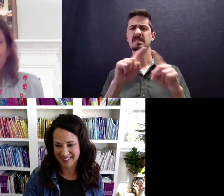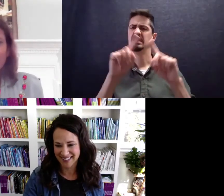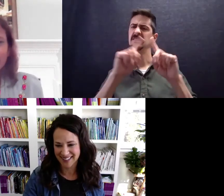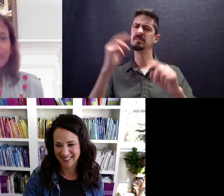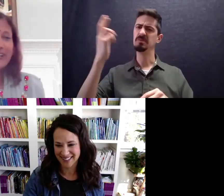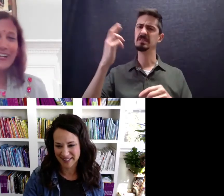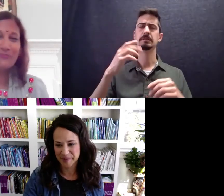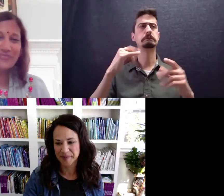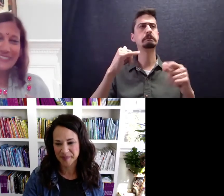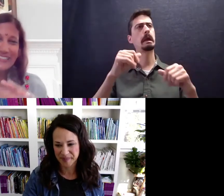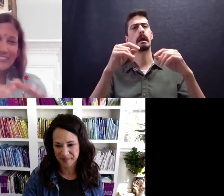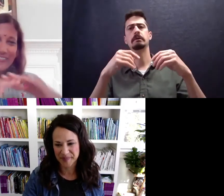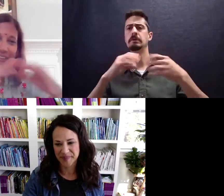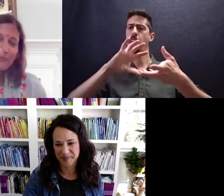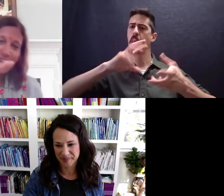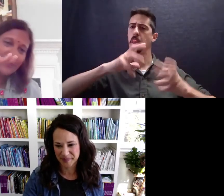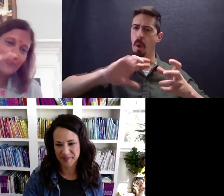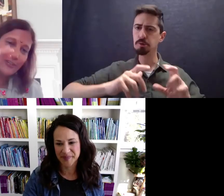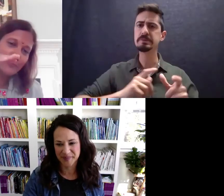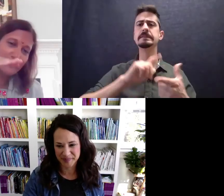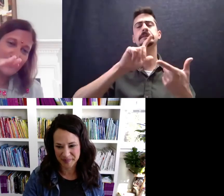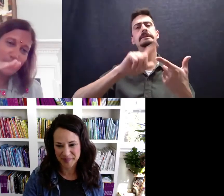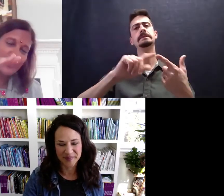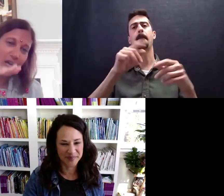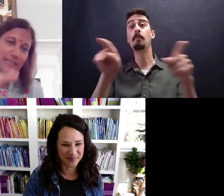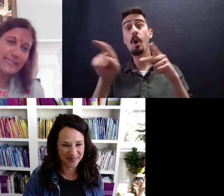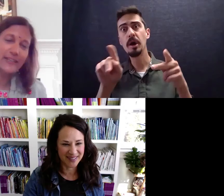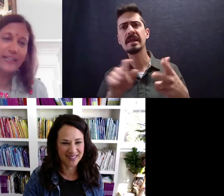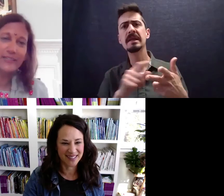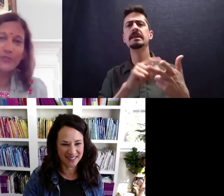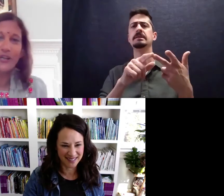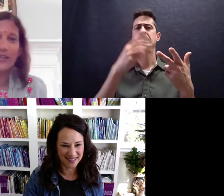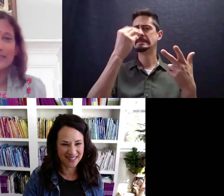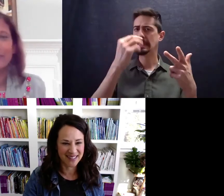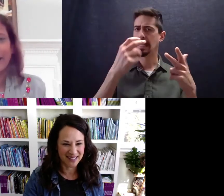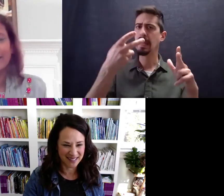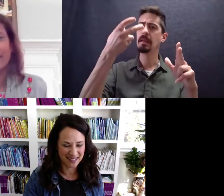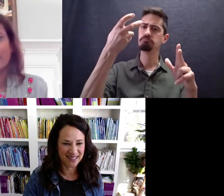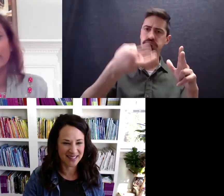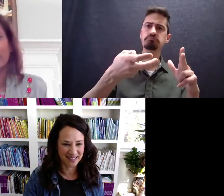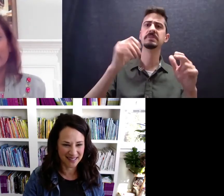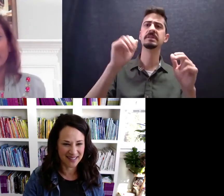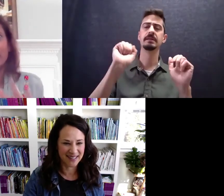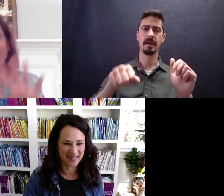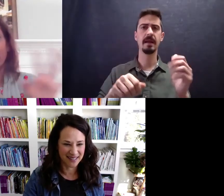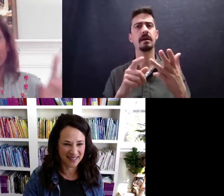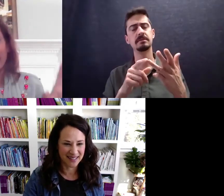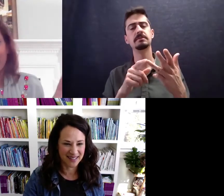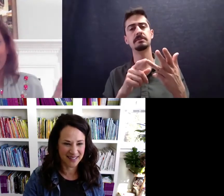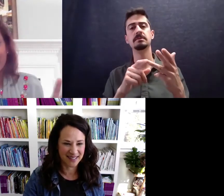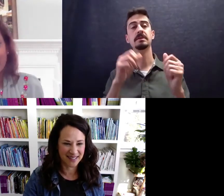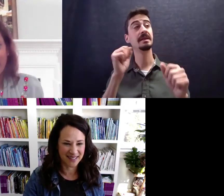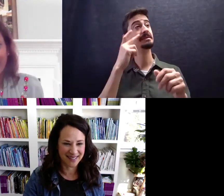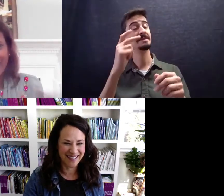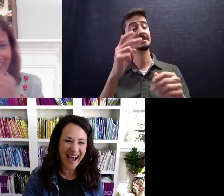do their laundry on the rooftop. You know, and they have, they put cots at night. They put cots and mats, and that's where you sleep. then you can see all your